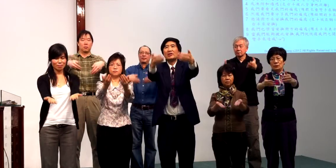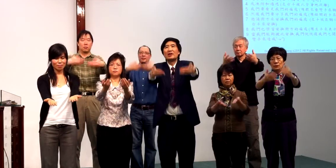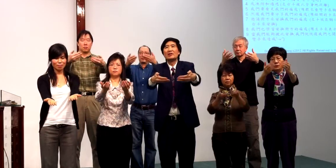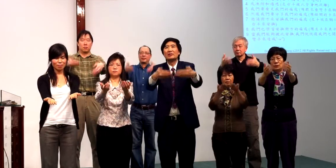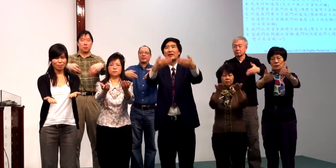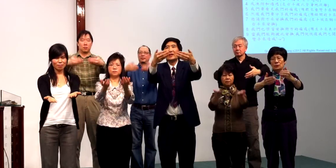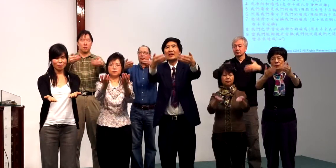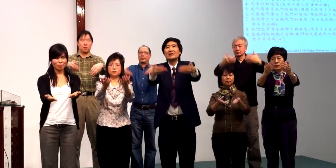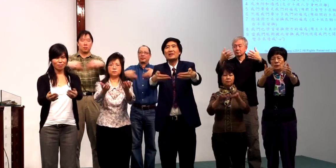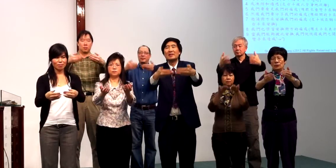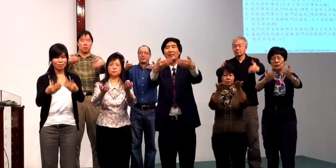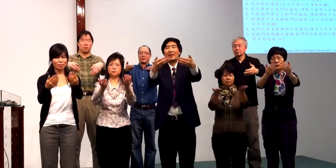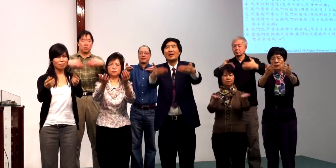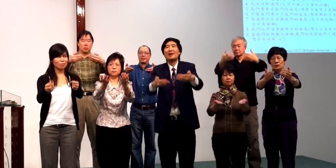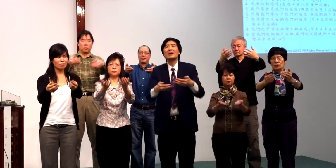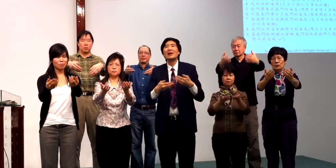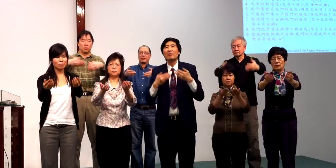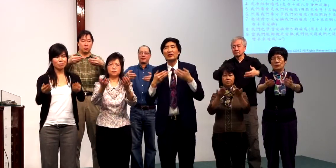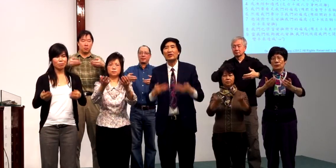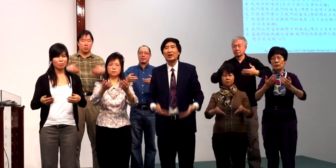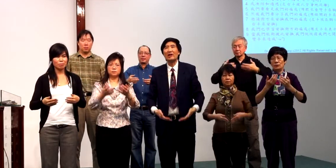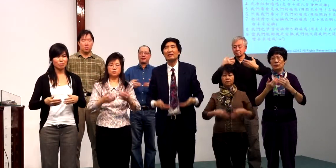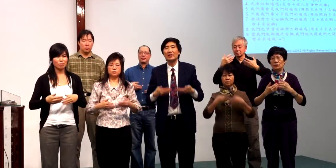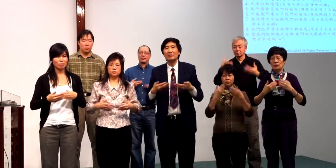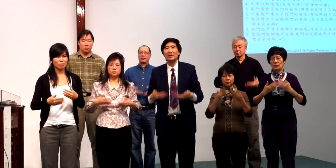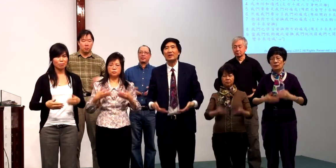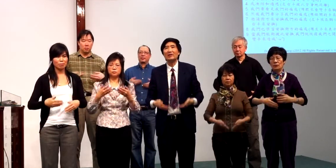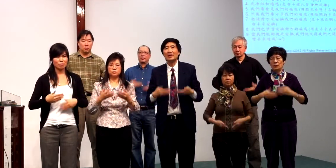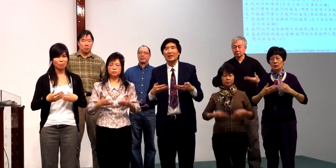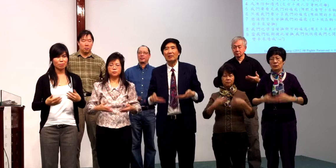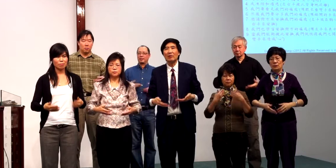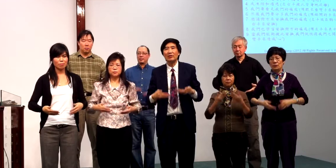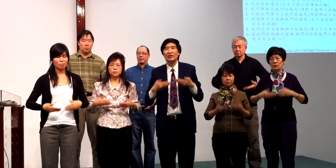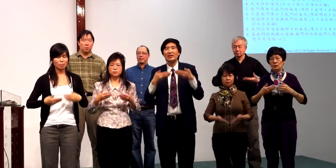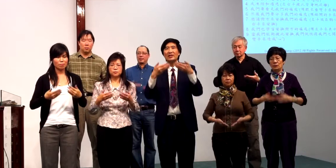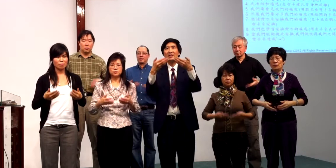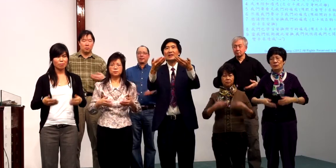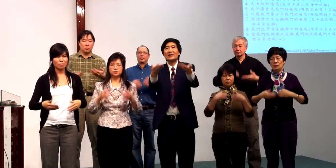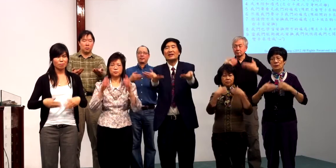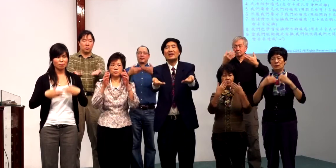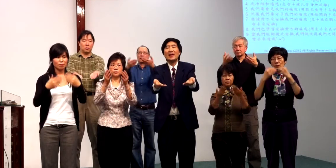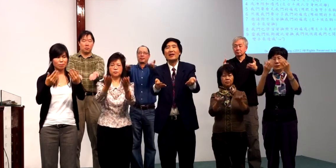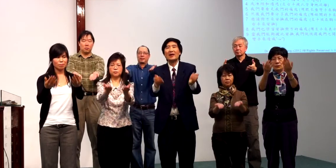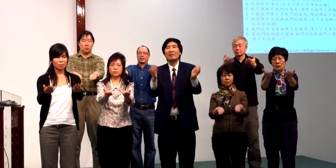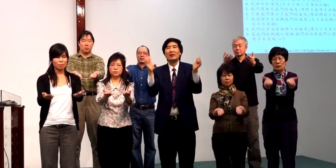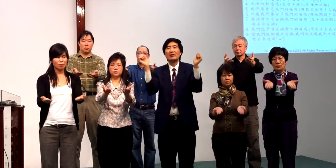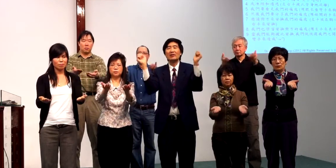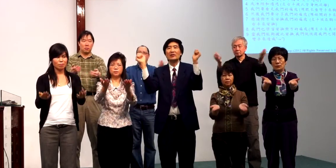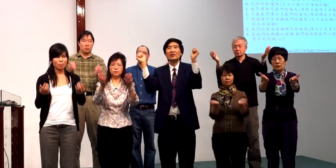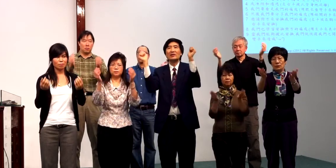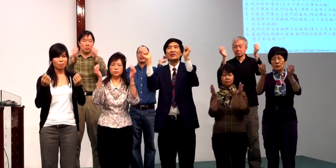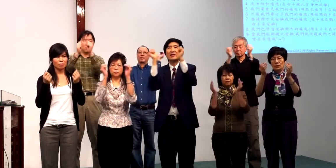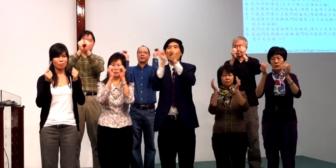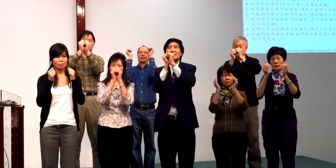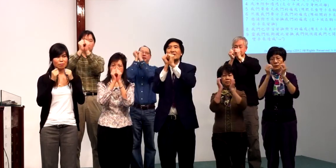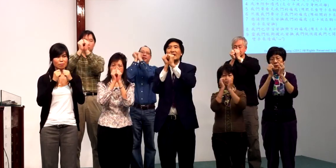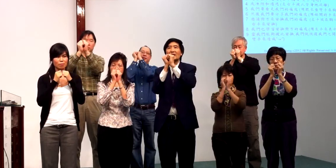each other's feelings. And we share our deeper emotions. And then we learn to stand together.